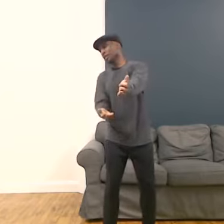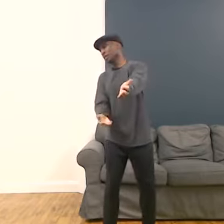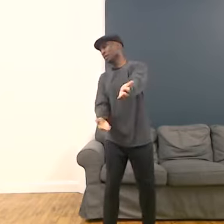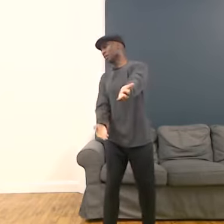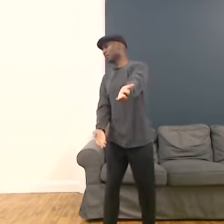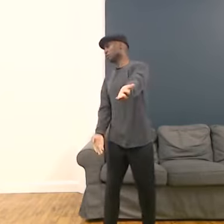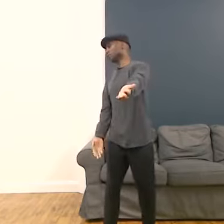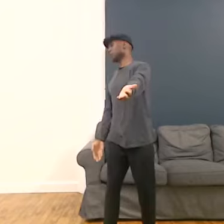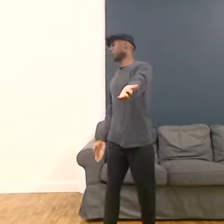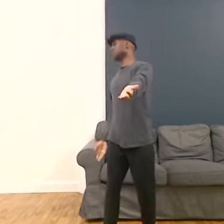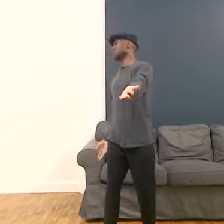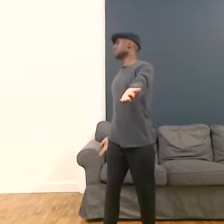inhale circle.